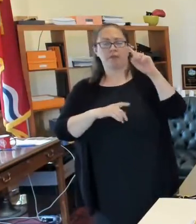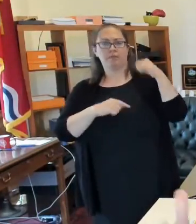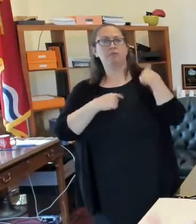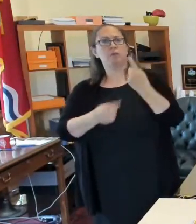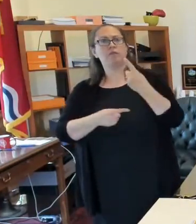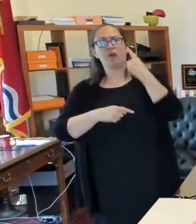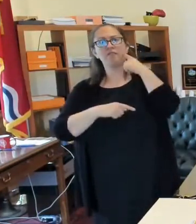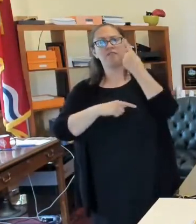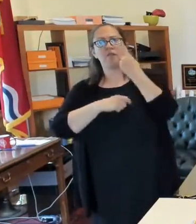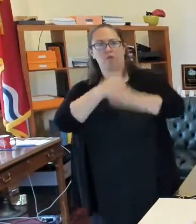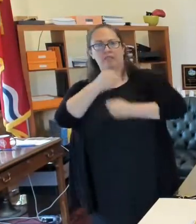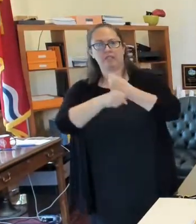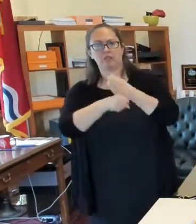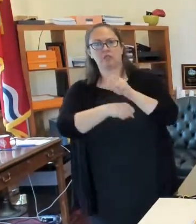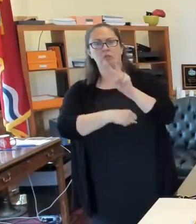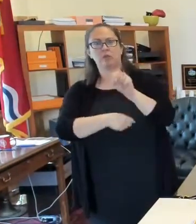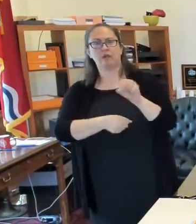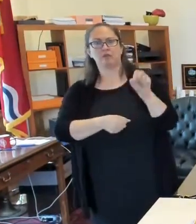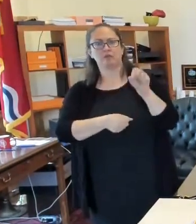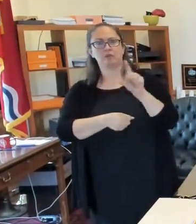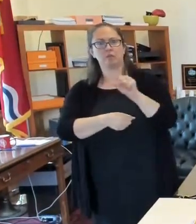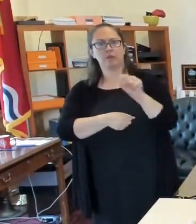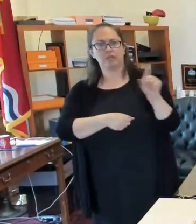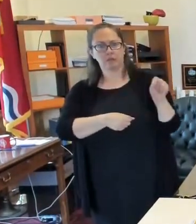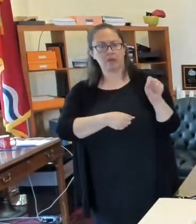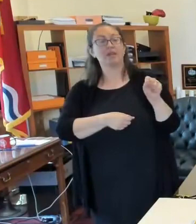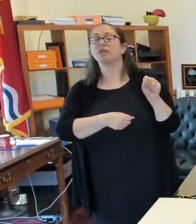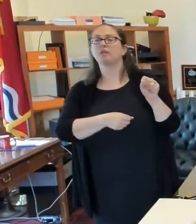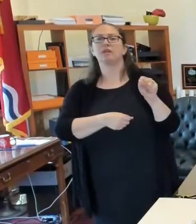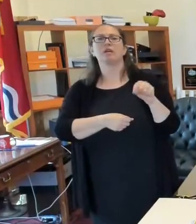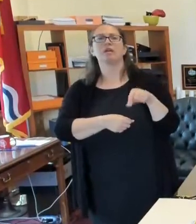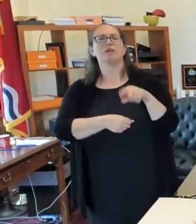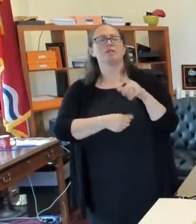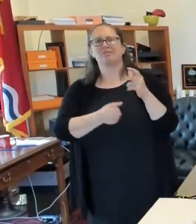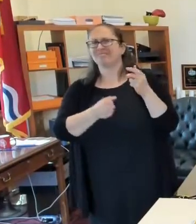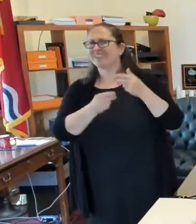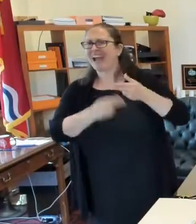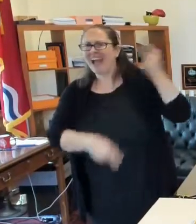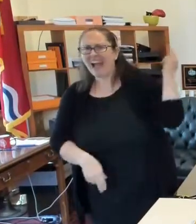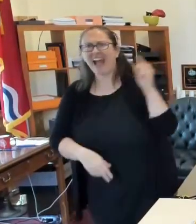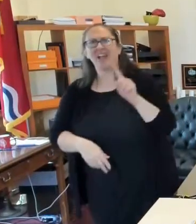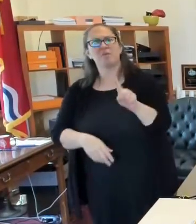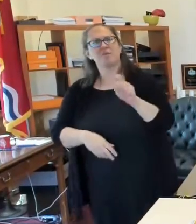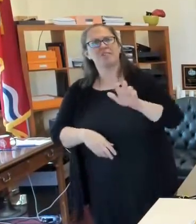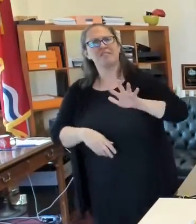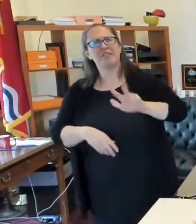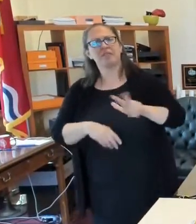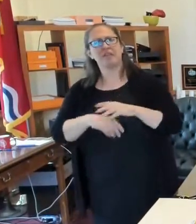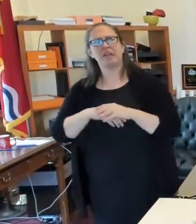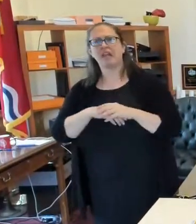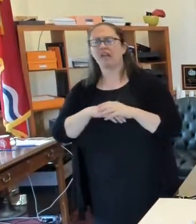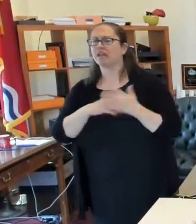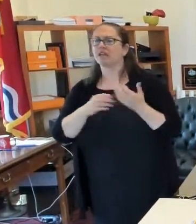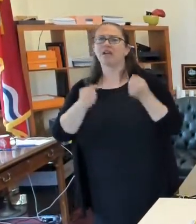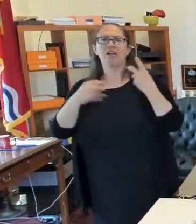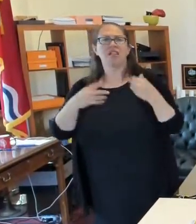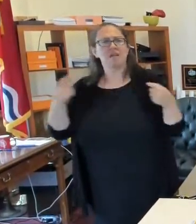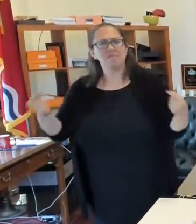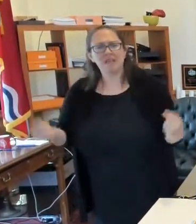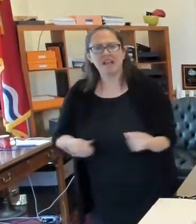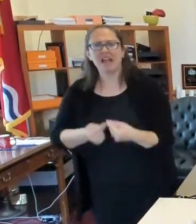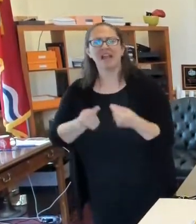far for the year. So for seven months, very high. There's a lot of stress, a lot of pain in our community. A lot of people